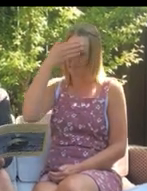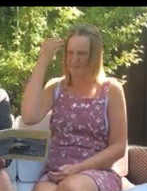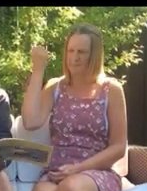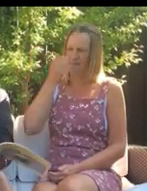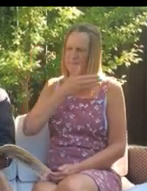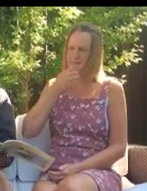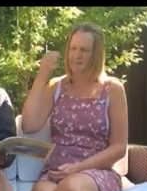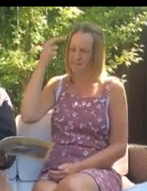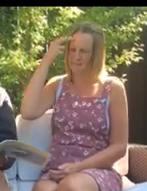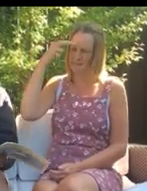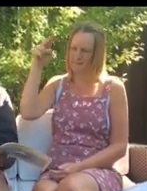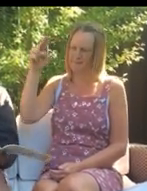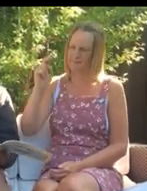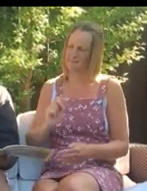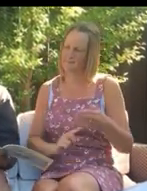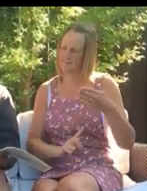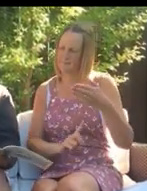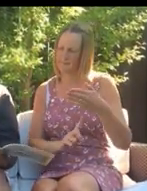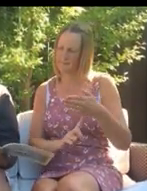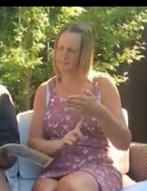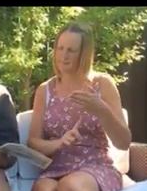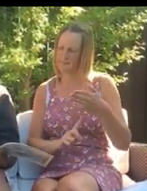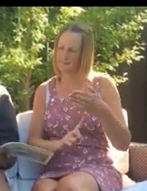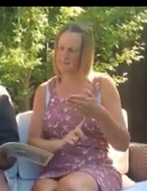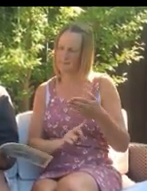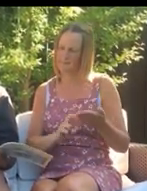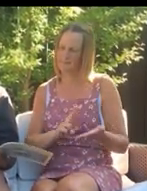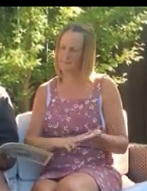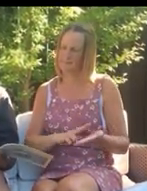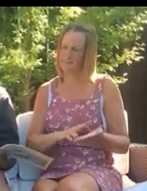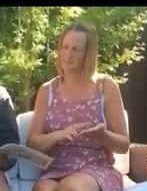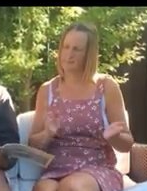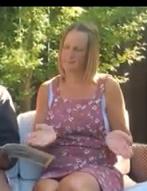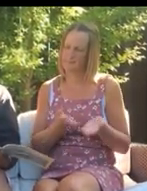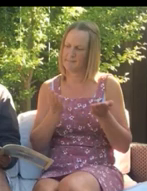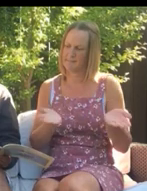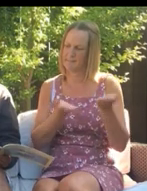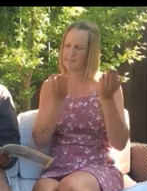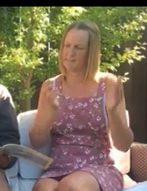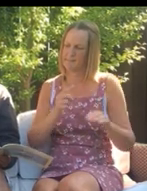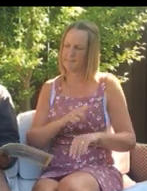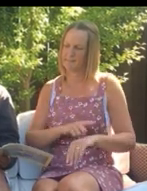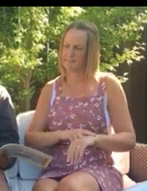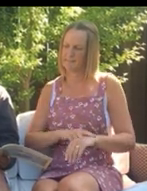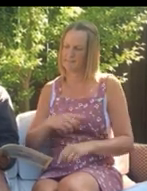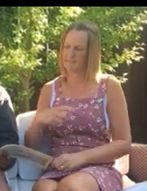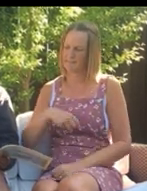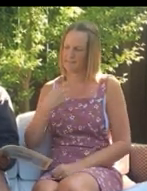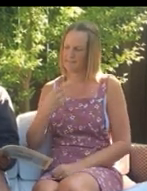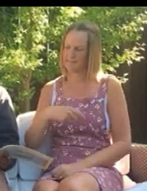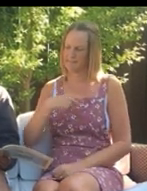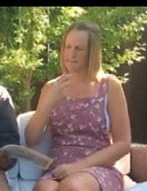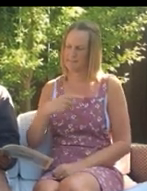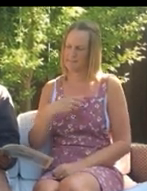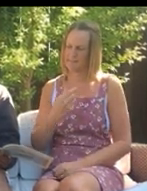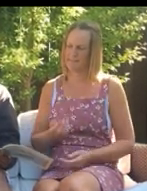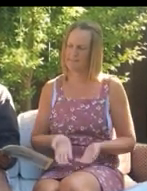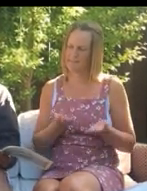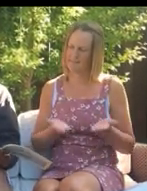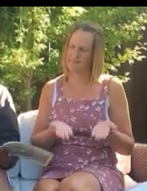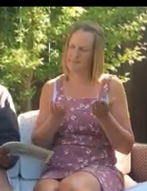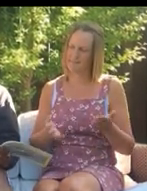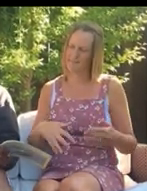The summer holiday has begun and as Timmy Ted has plans to play, it's time to have some serious fun.